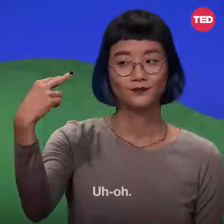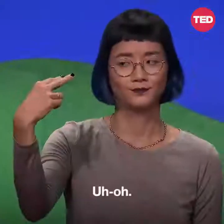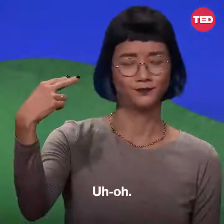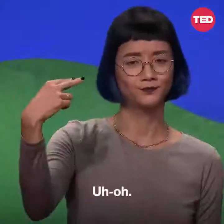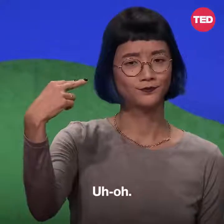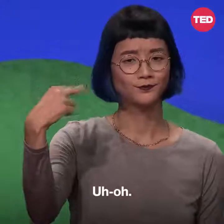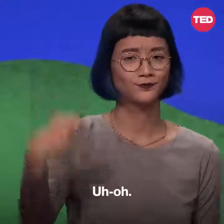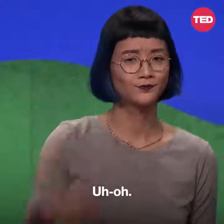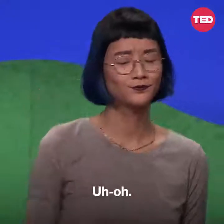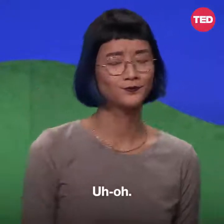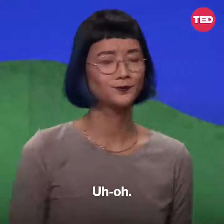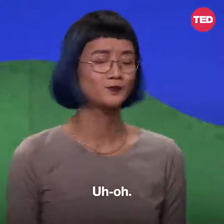Uh-oh.